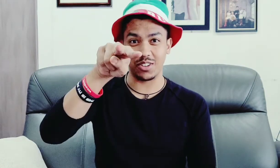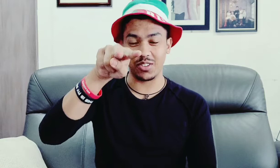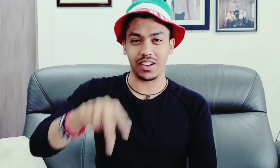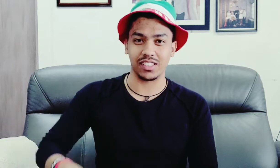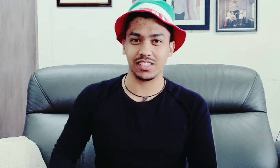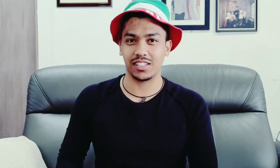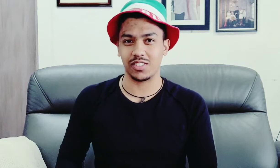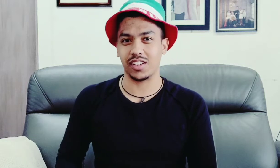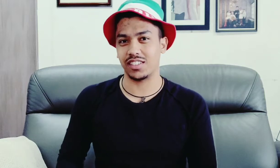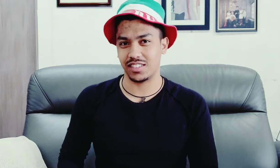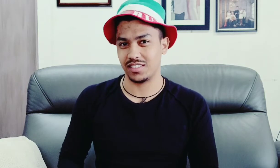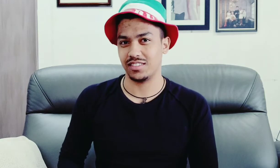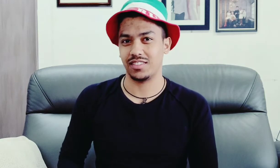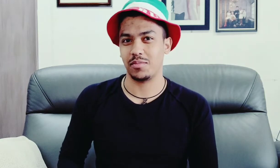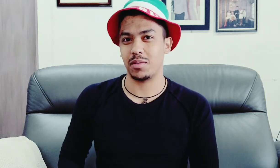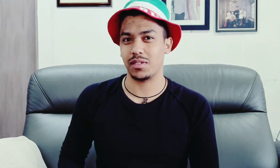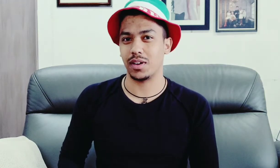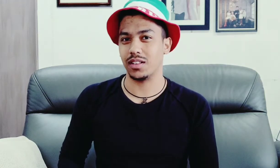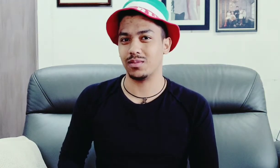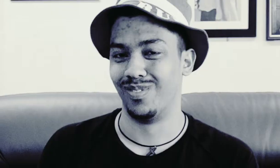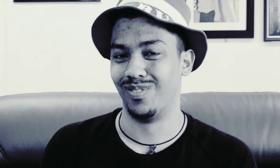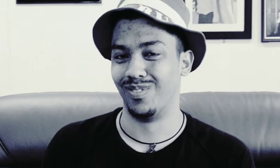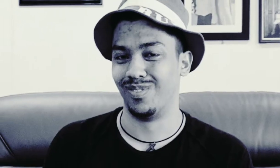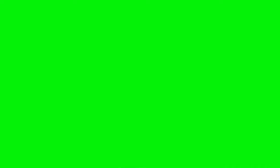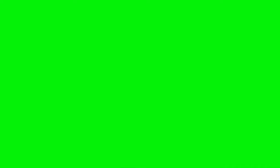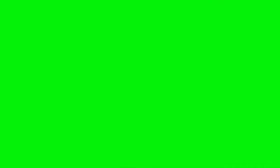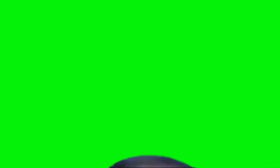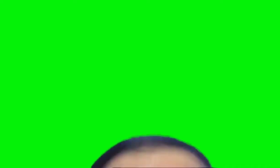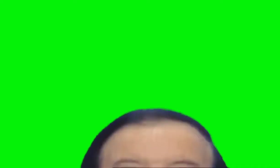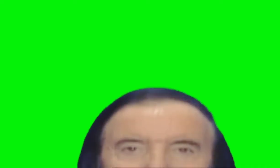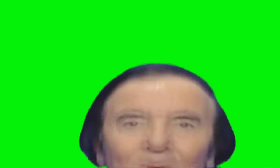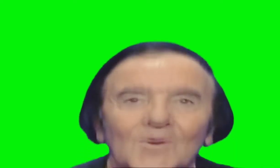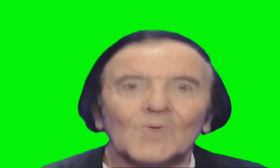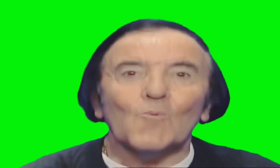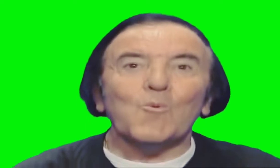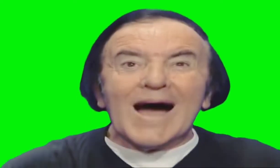look at you guys because you guys make me smile Wow